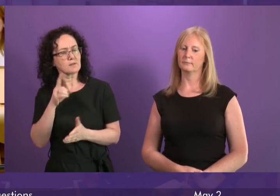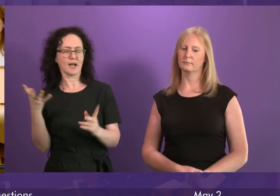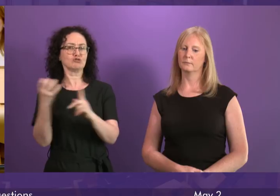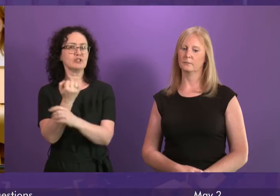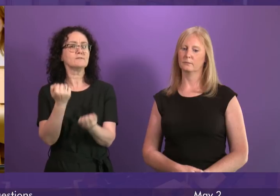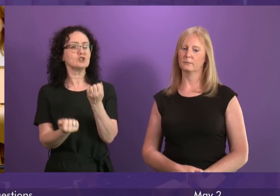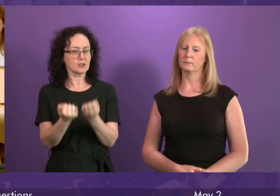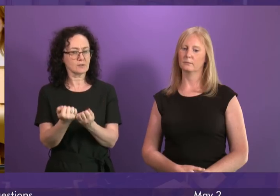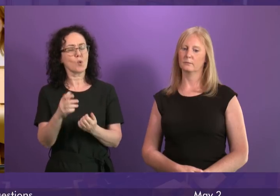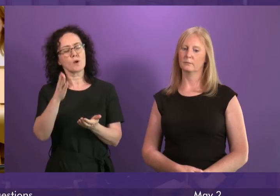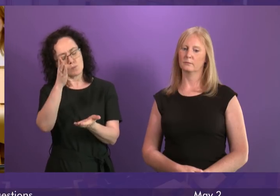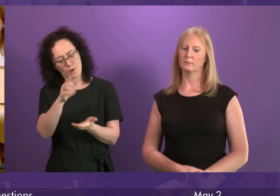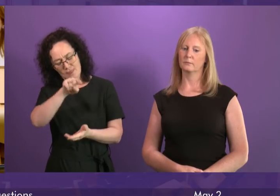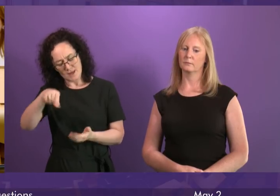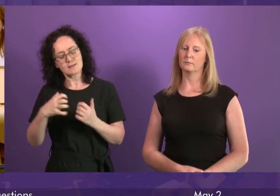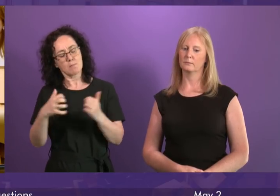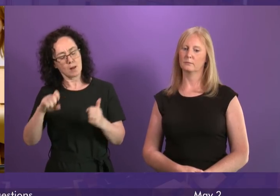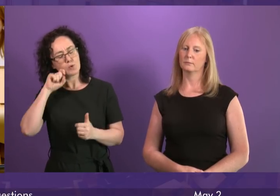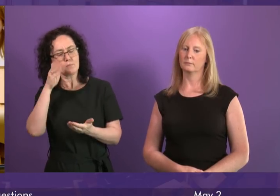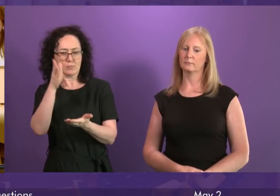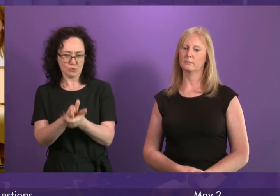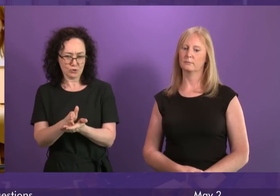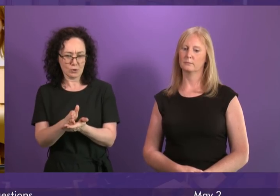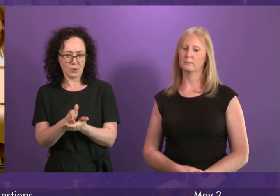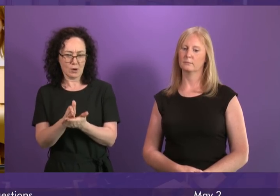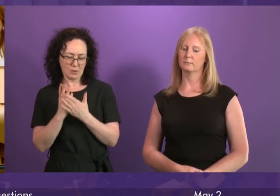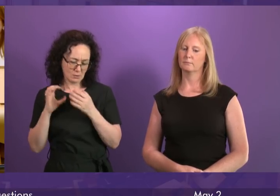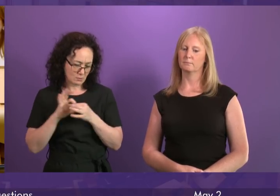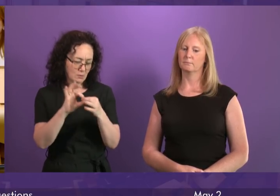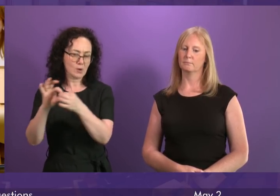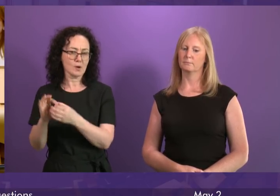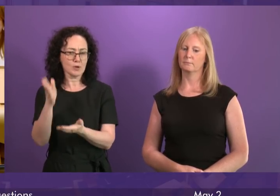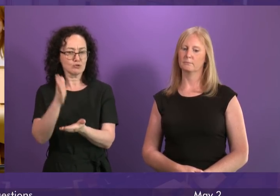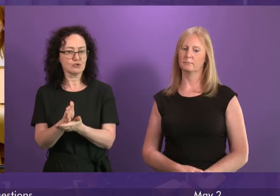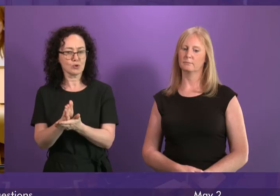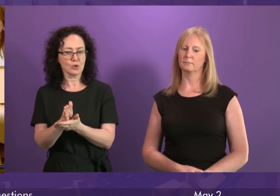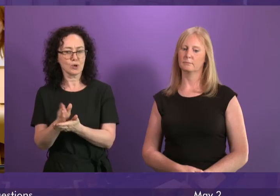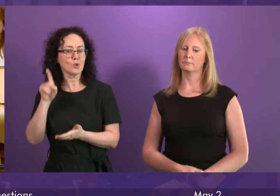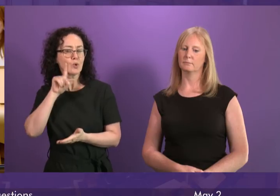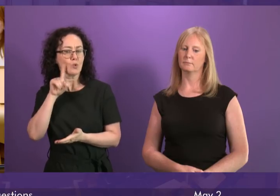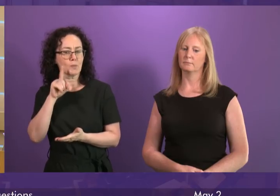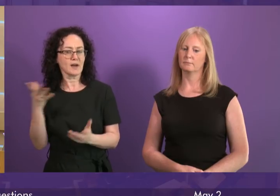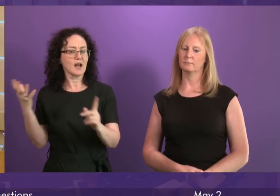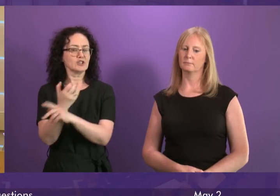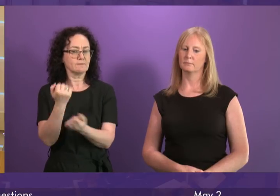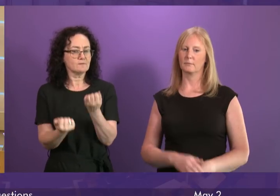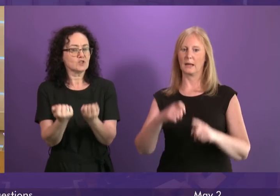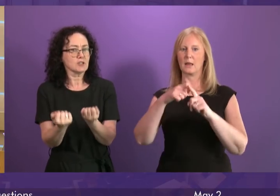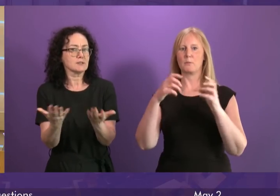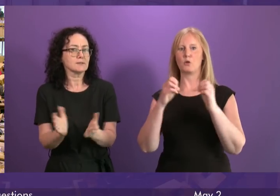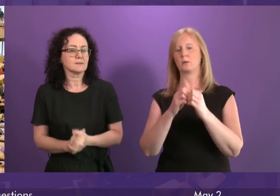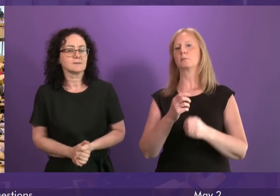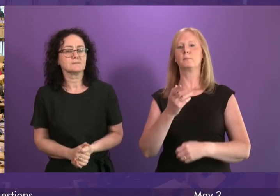of our justice policy and I'm sure this Parliament will work with us in ensuring that that is exactly the environment we are seeking to create. Keith Brown.